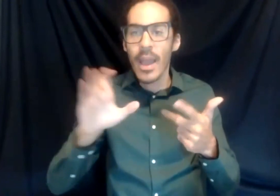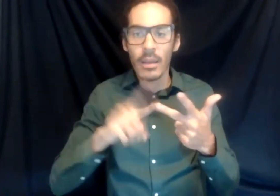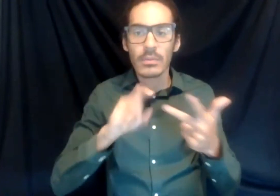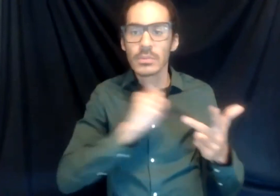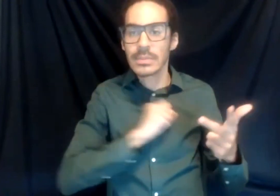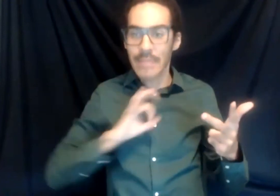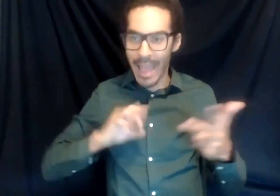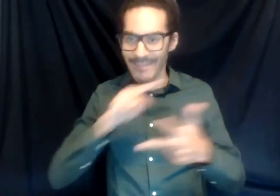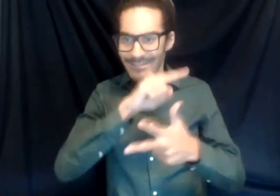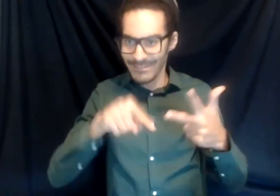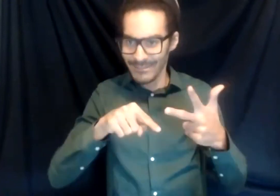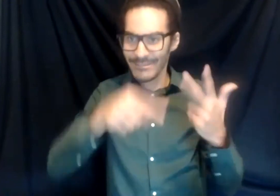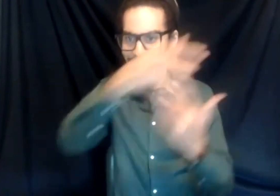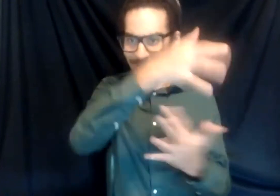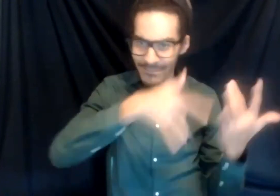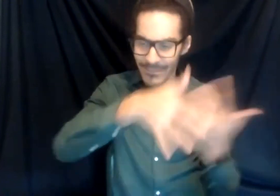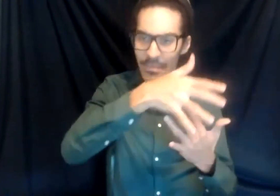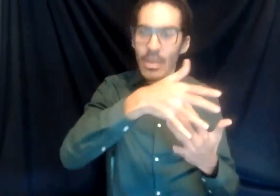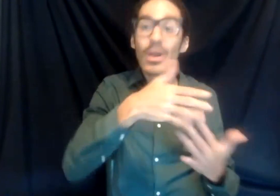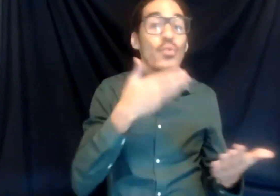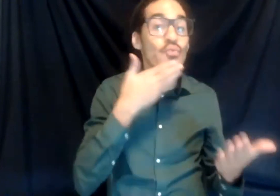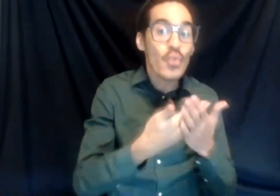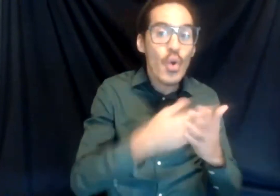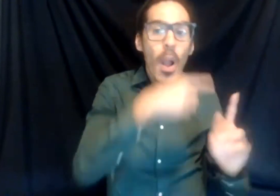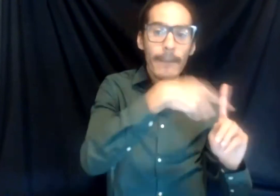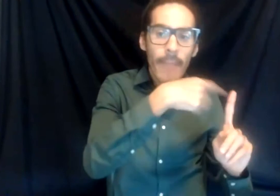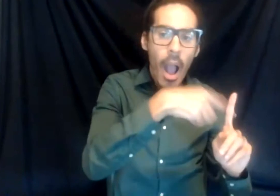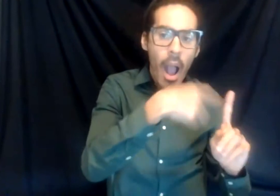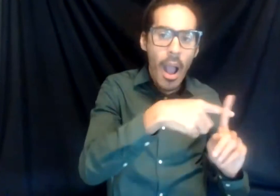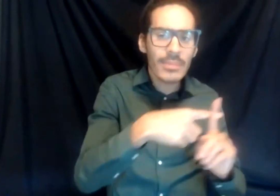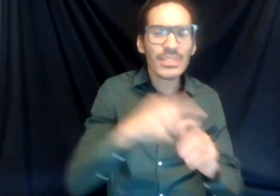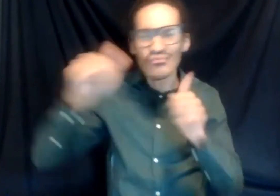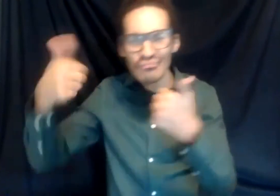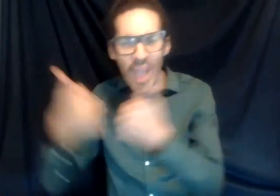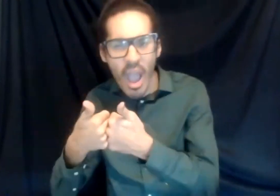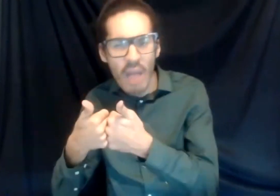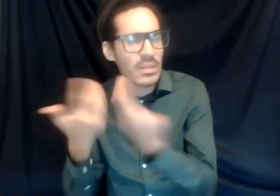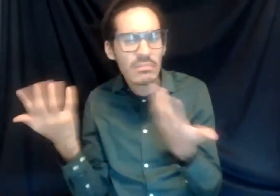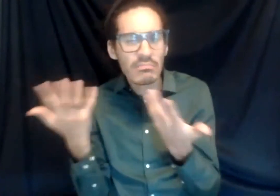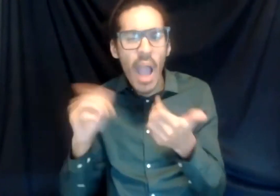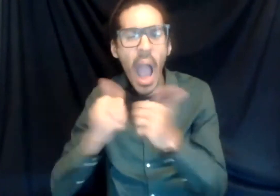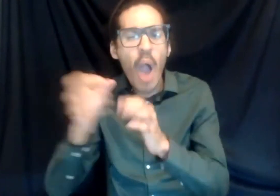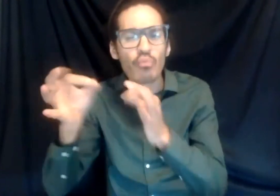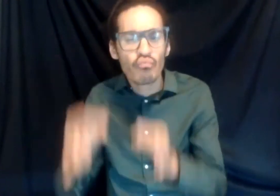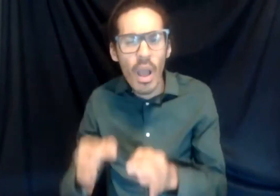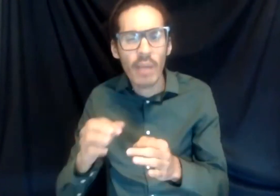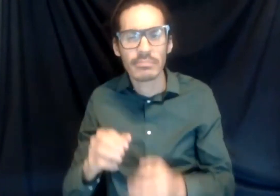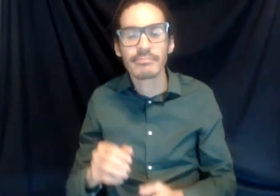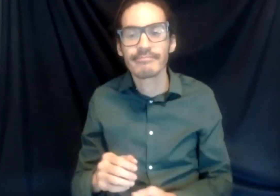are constructive or positive? Are they challenging? Um, I guess that's